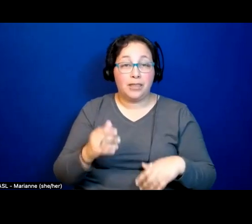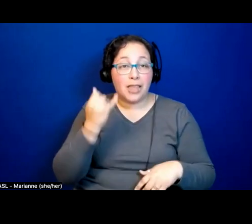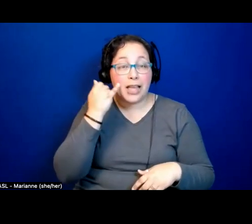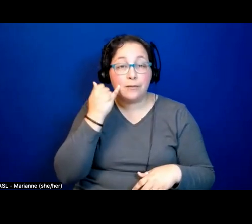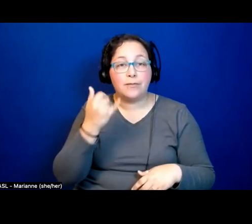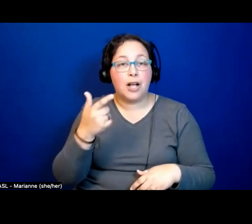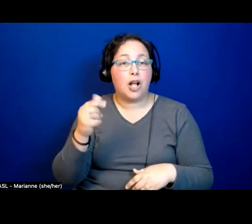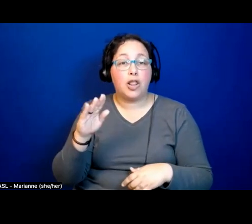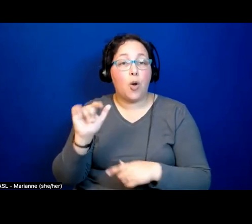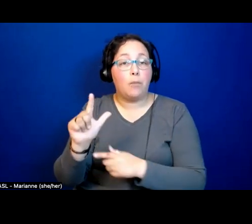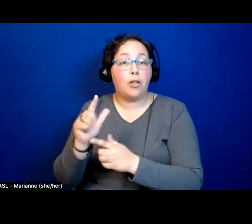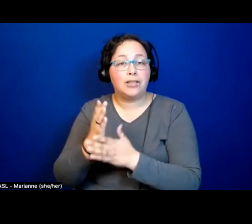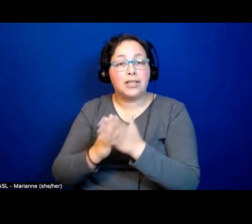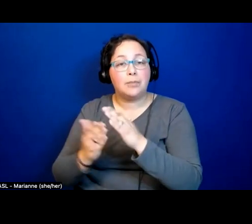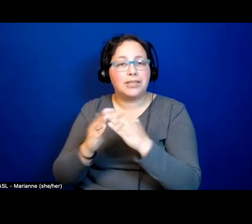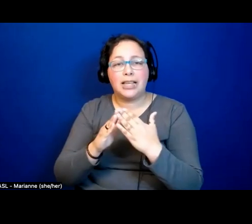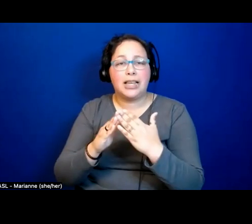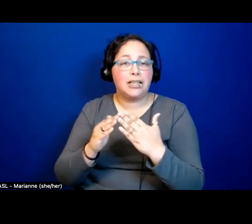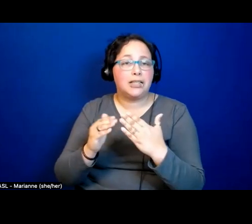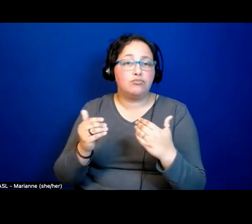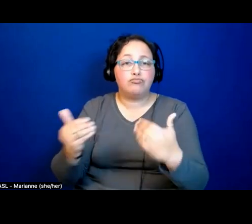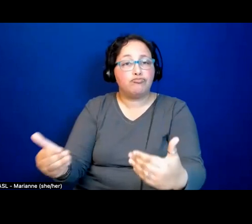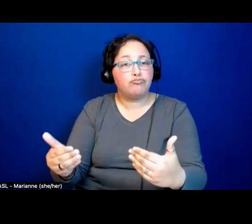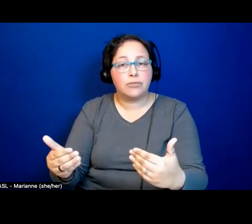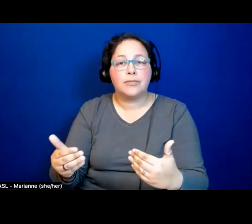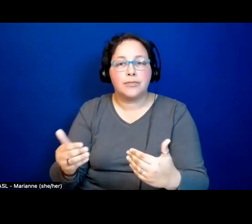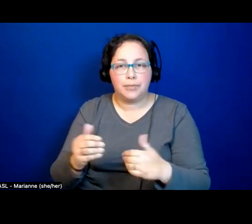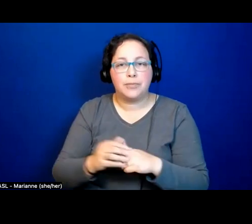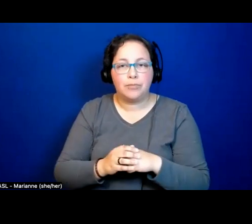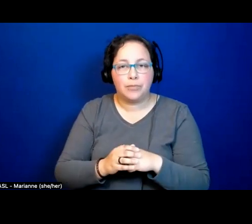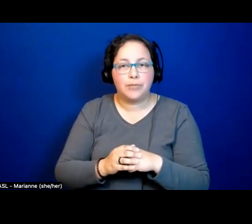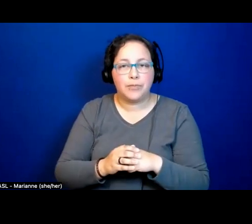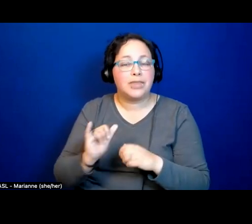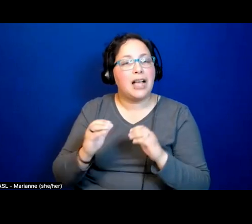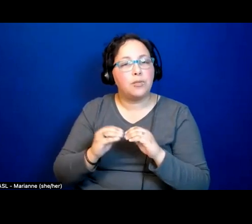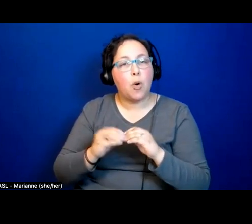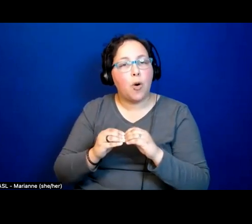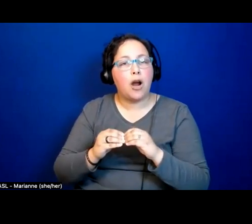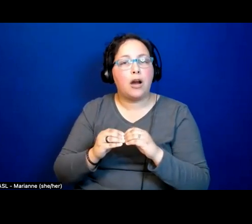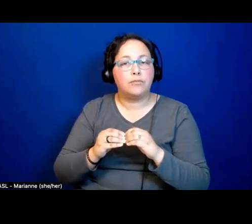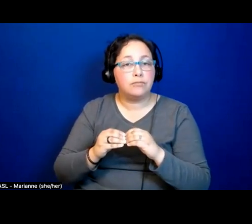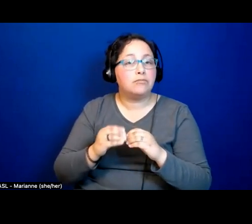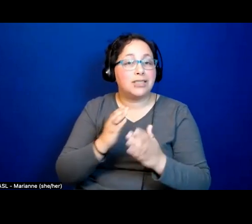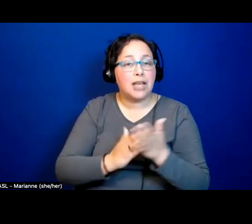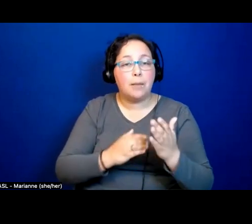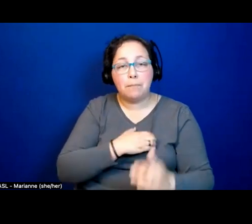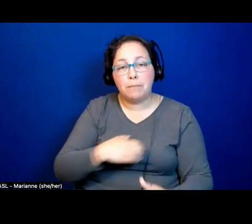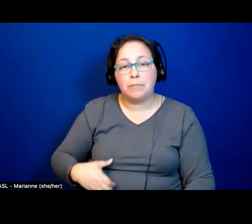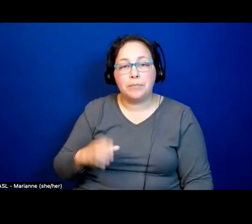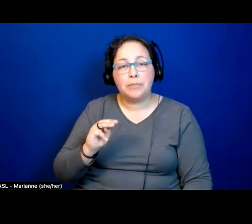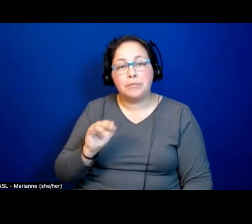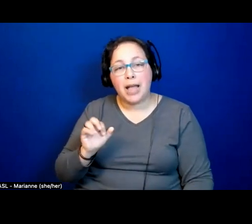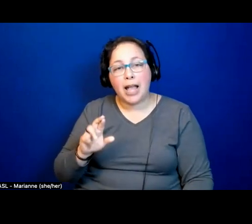fearless cities network, which is the face of which is increasingly sort of, you know, charismatic mayors versus